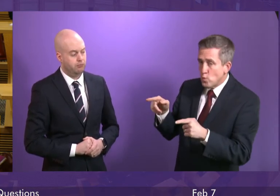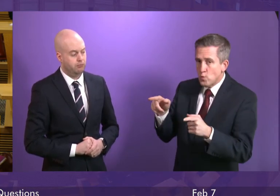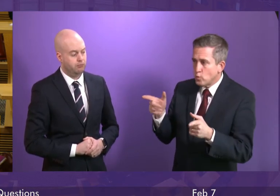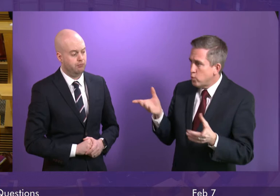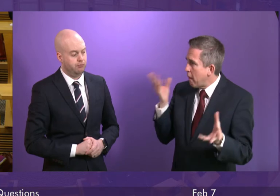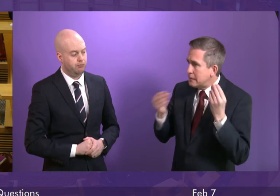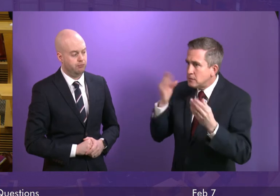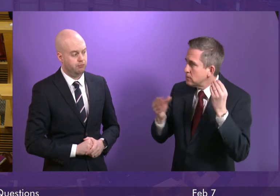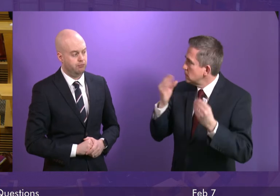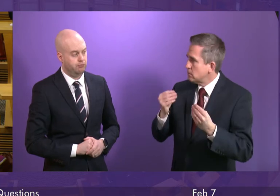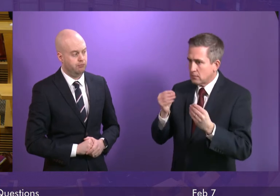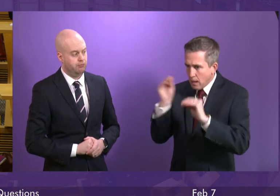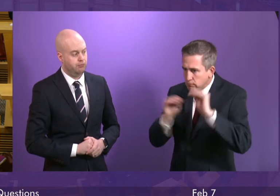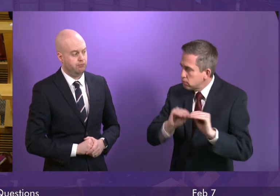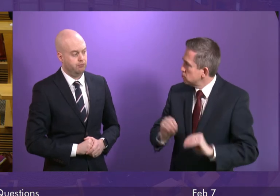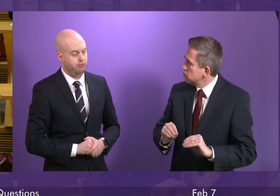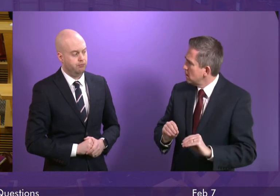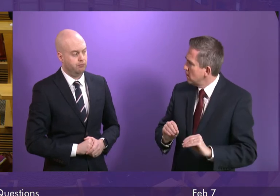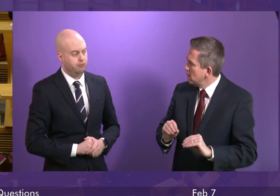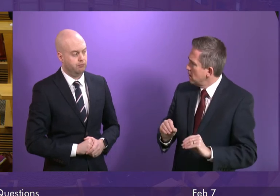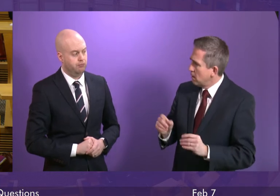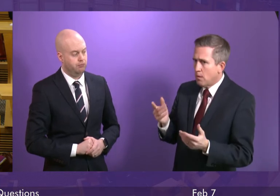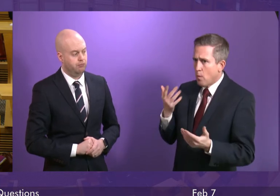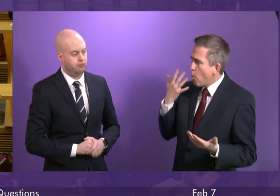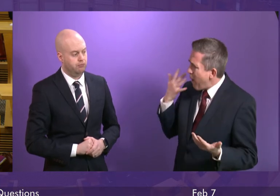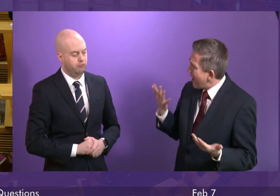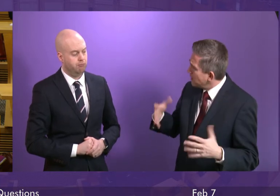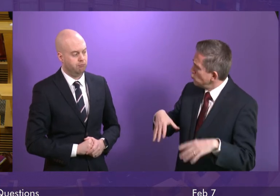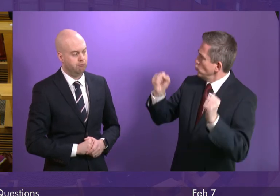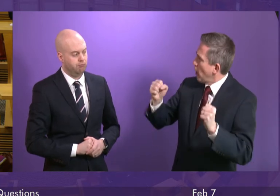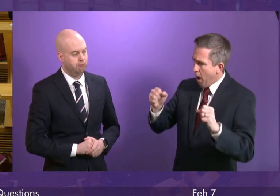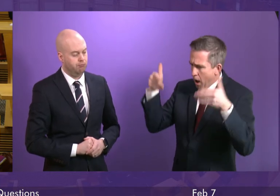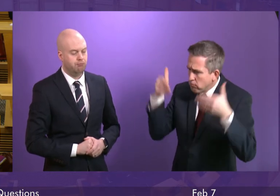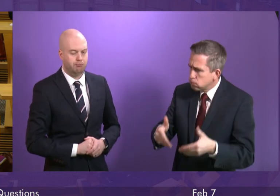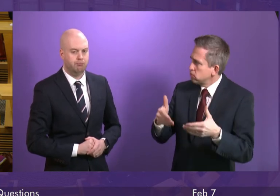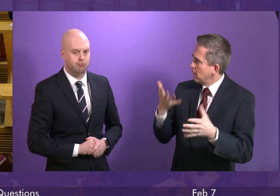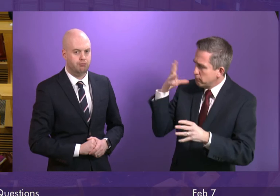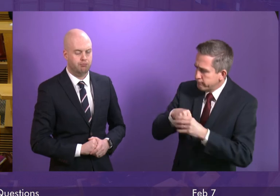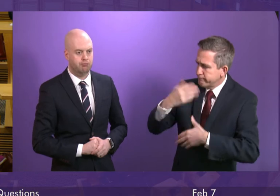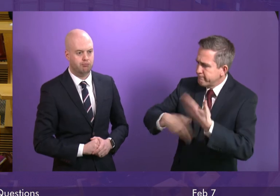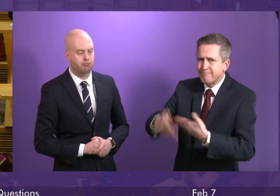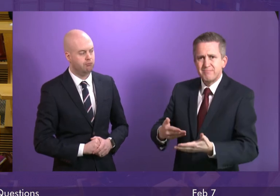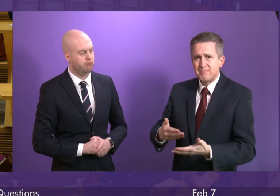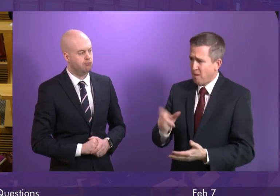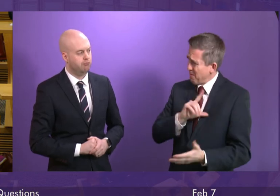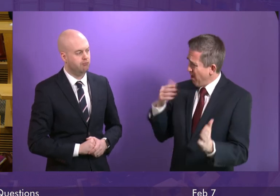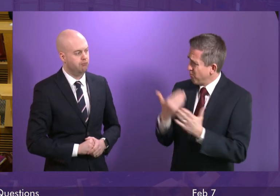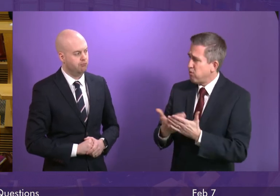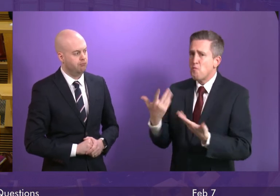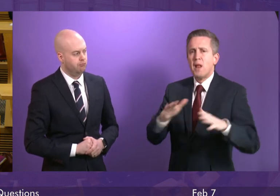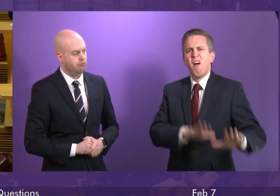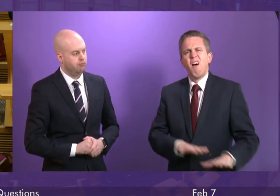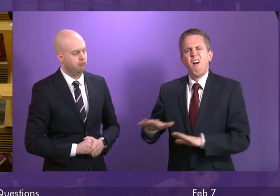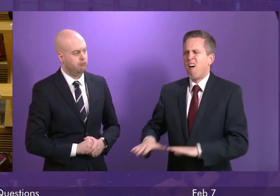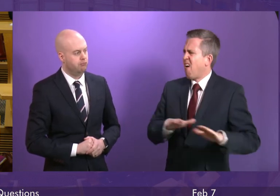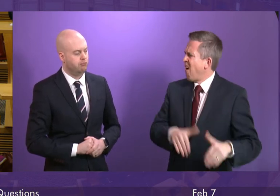When will he take his responsibilities seriously? When will he snap out of his complacency and start